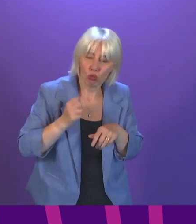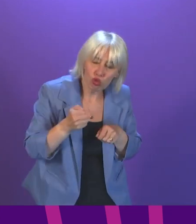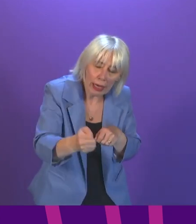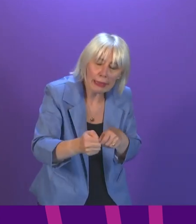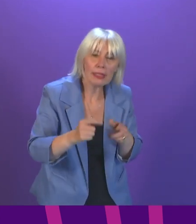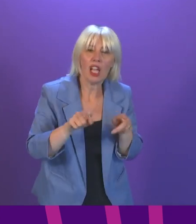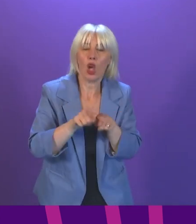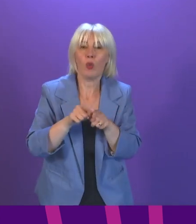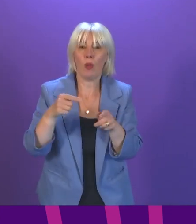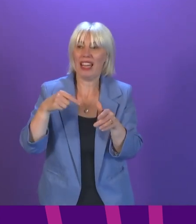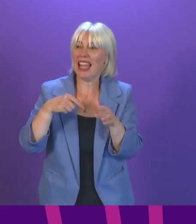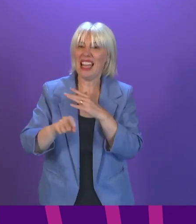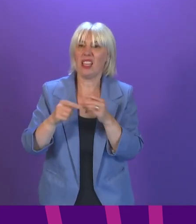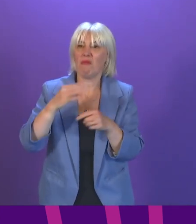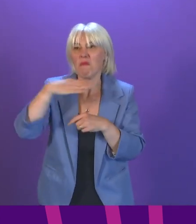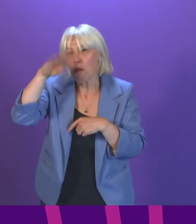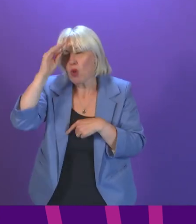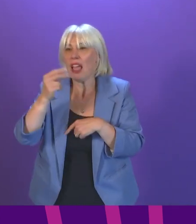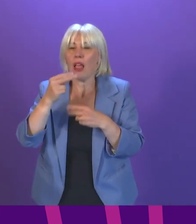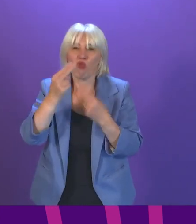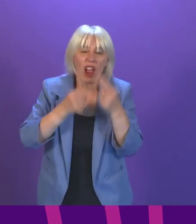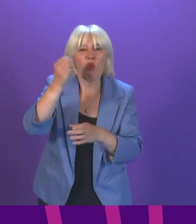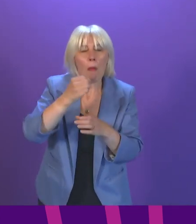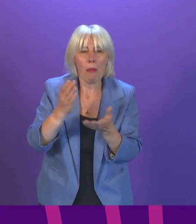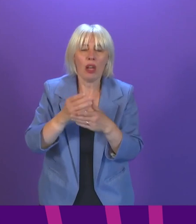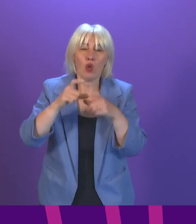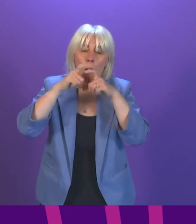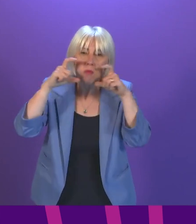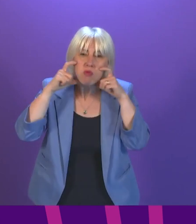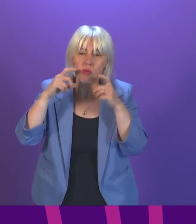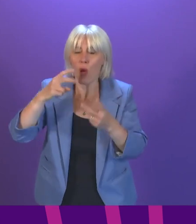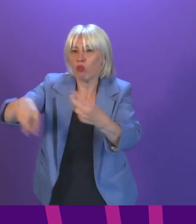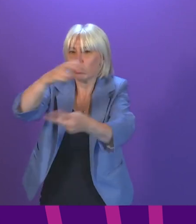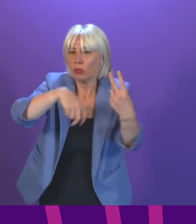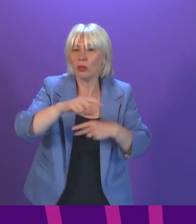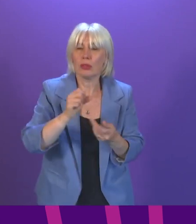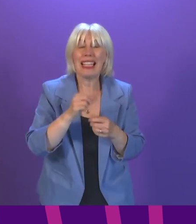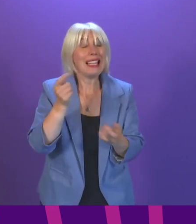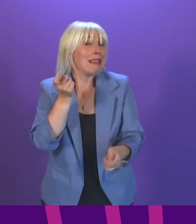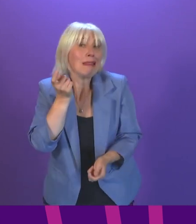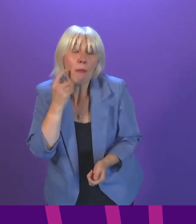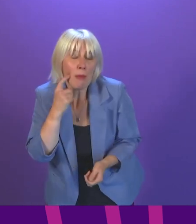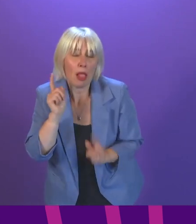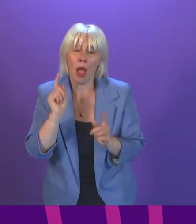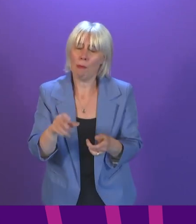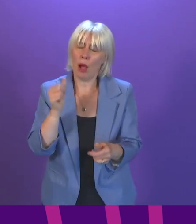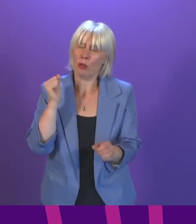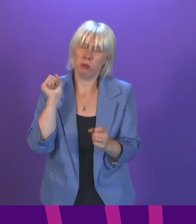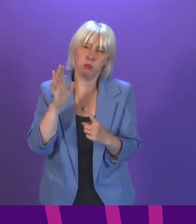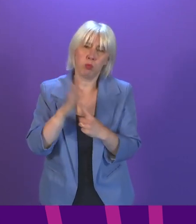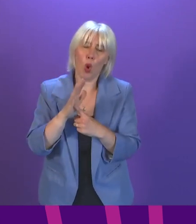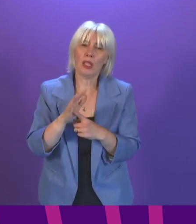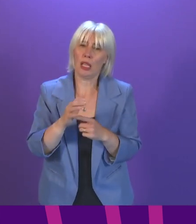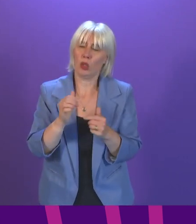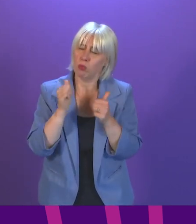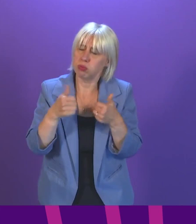entering and moving about hospitality settings. Face coverings are a simple but important and effective way in which we